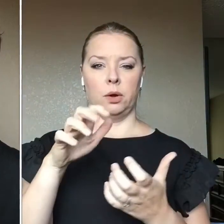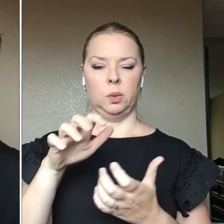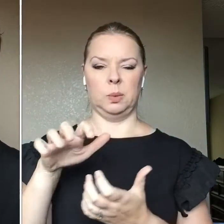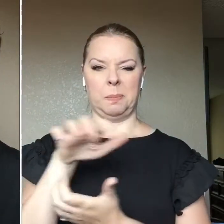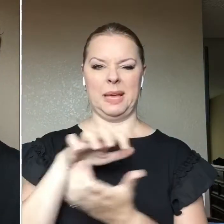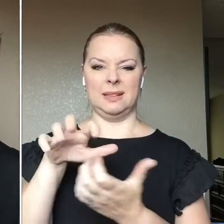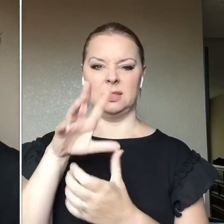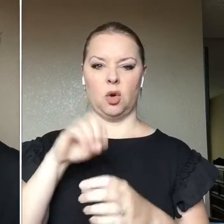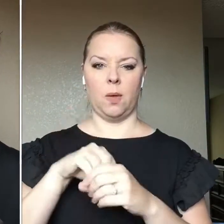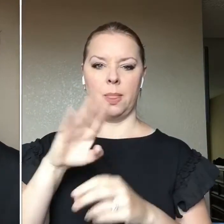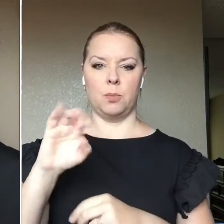have the residue on there.